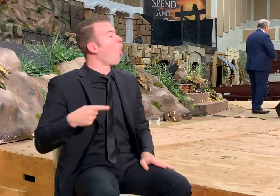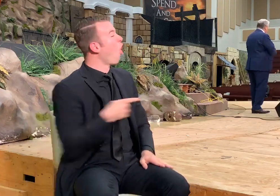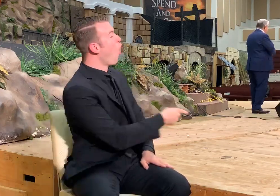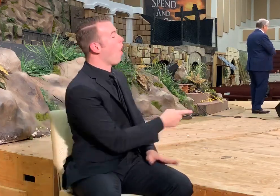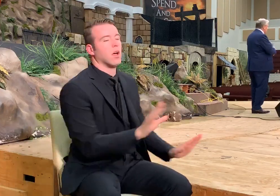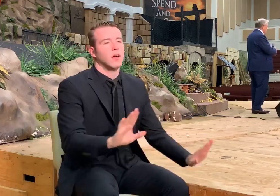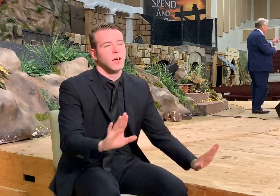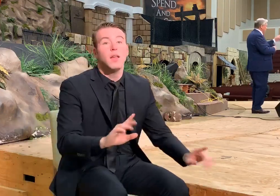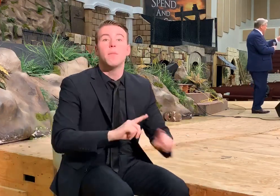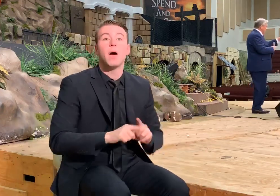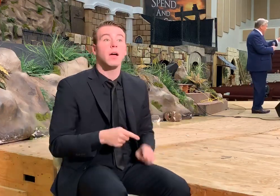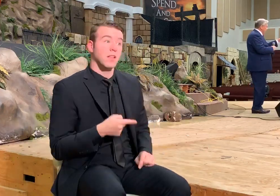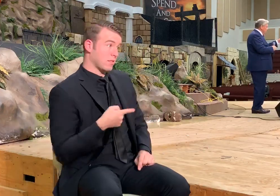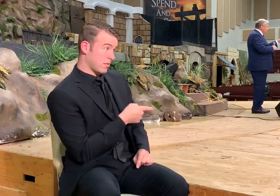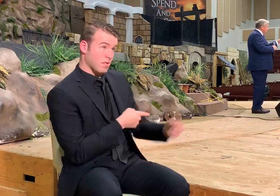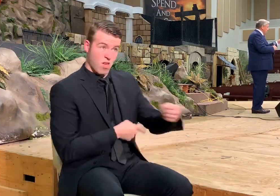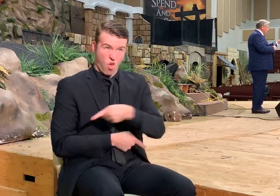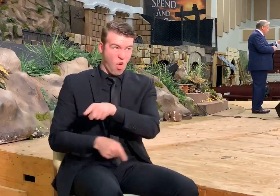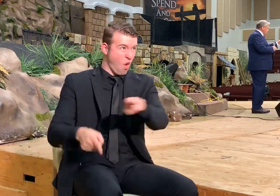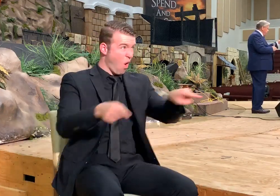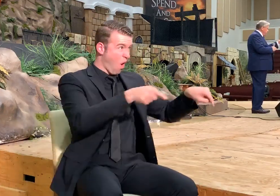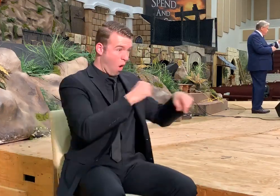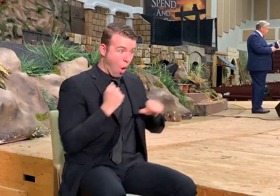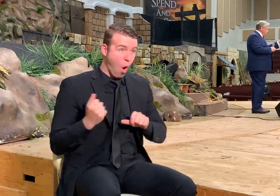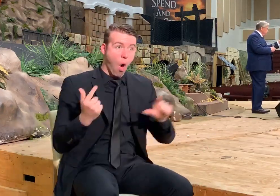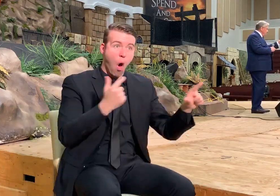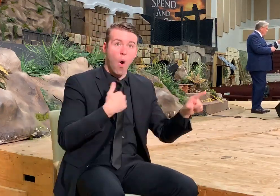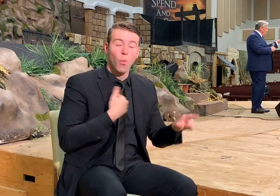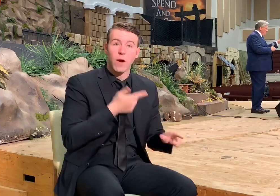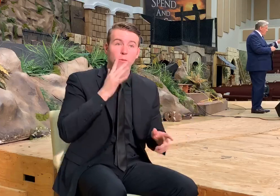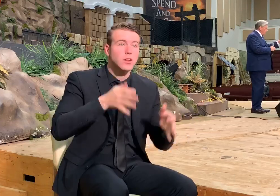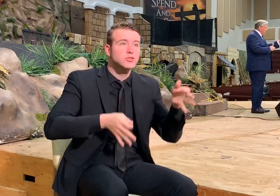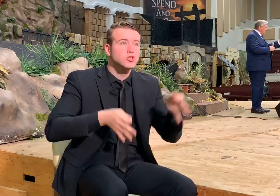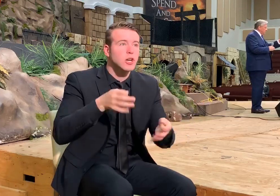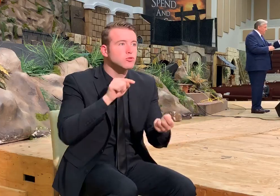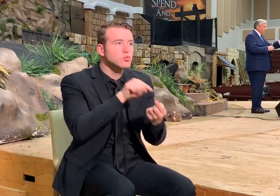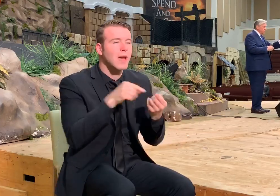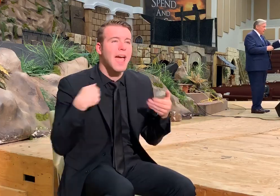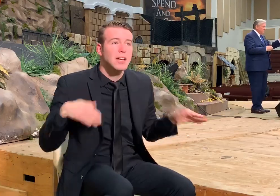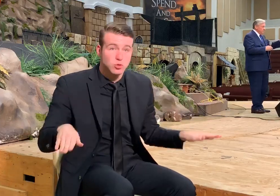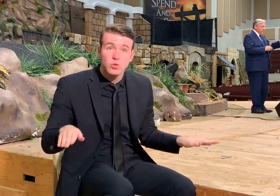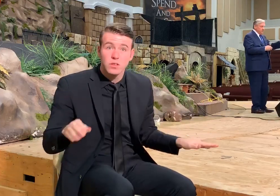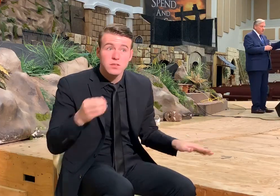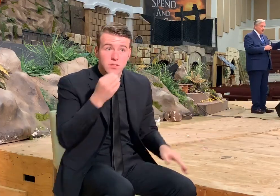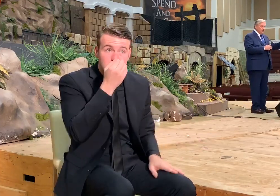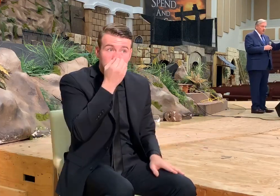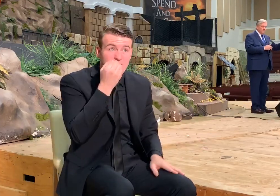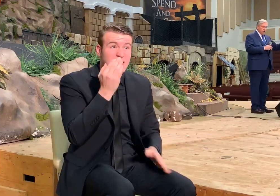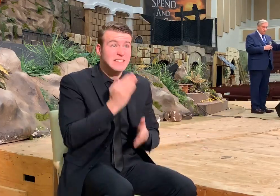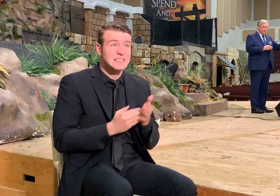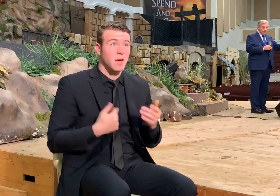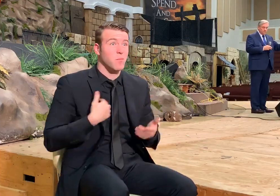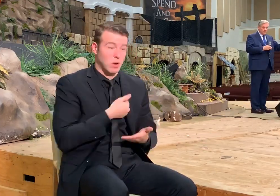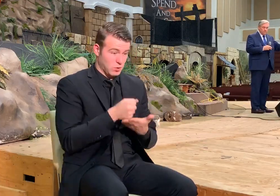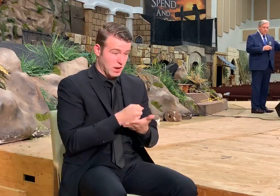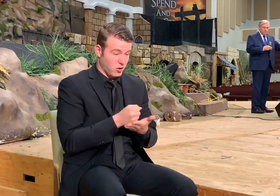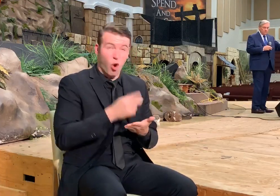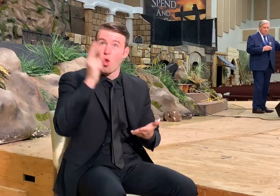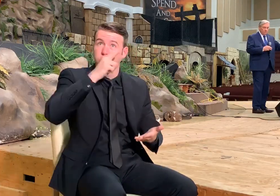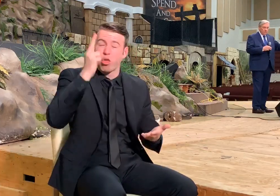And the Bible says, know ye not that ye shall judge angels. And wait, some of us can't even judge our own credit cards.